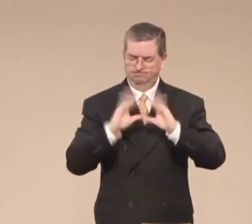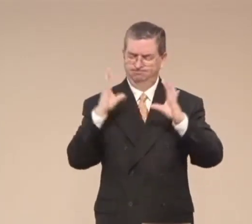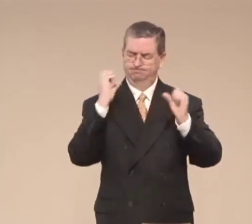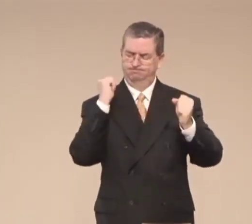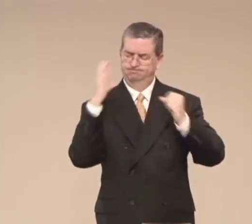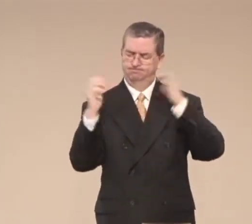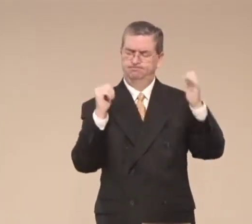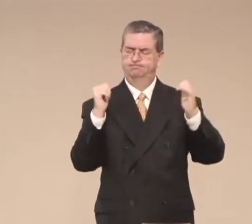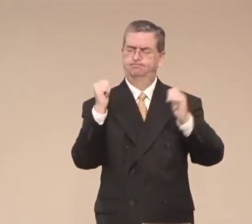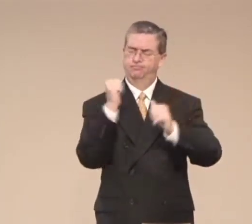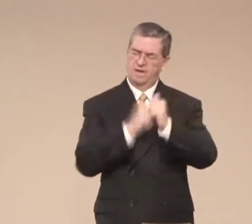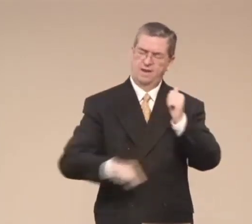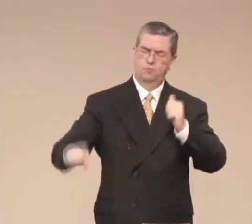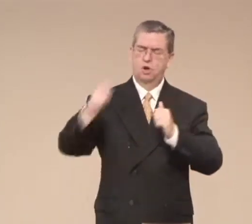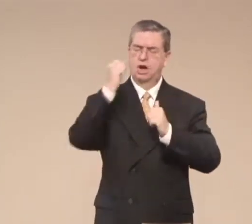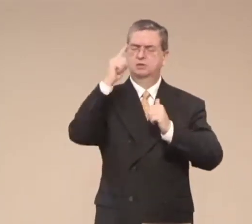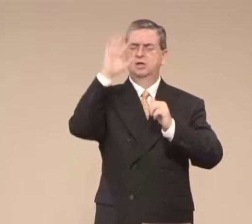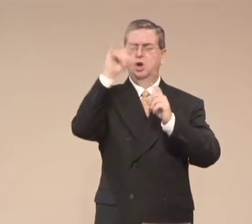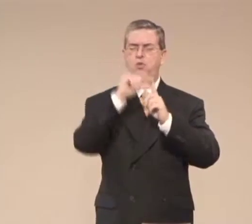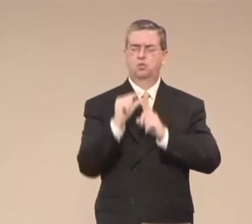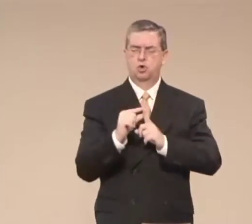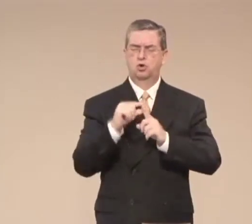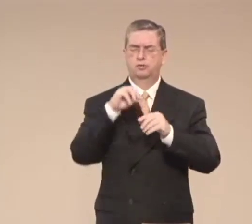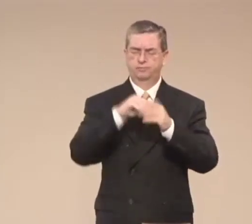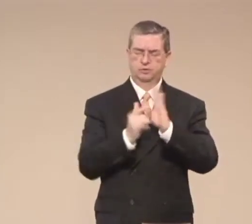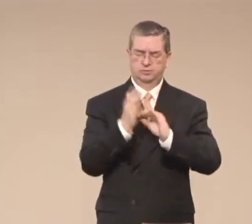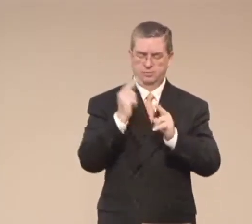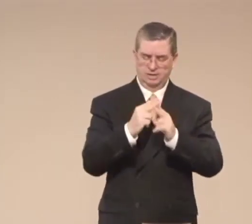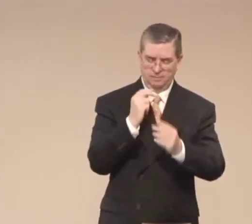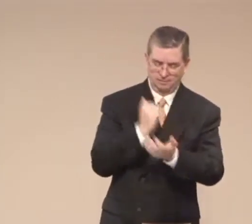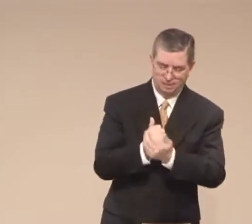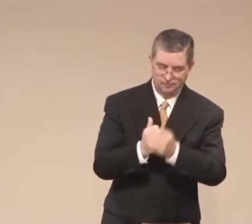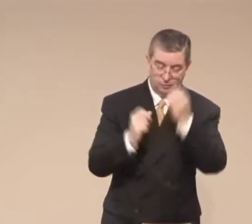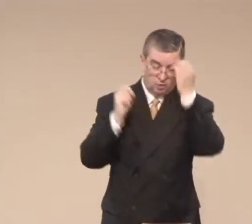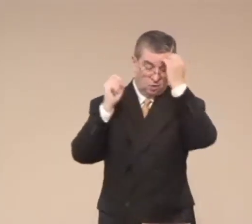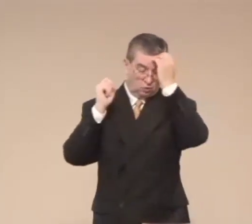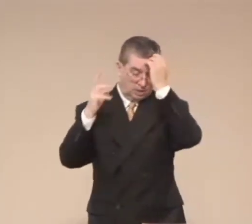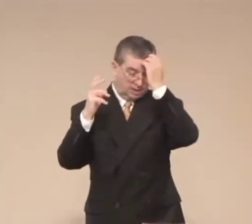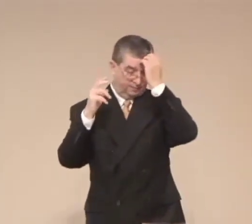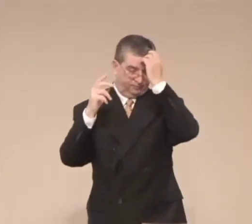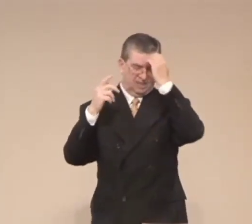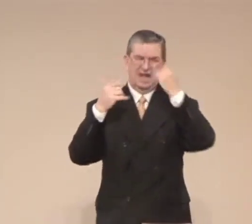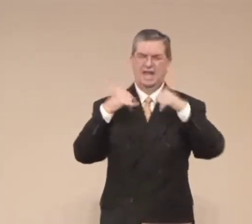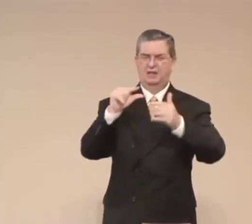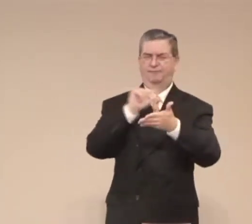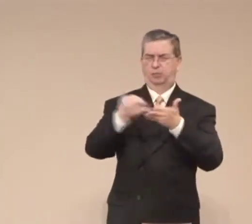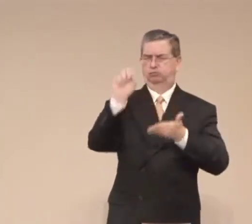Give me the wisdom for your word, Lord, and my signs be clear. In Jesus' name I pray.